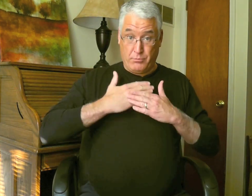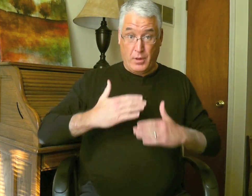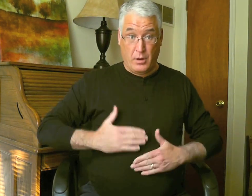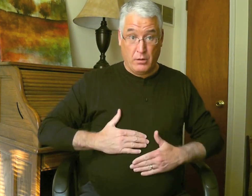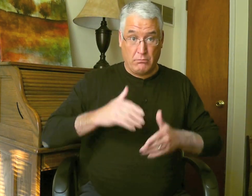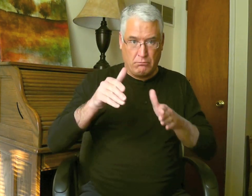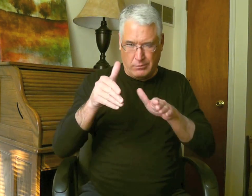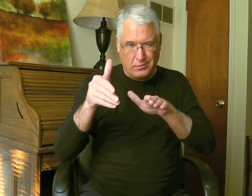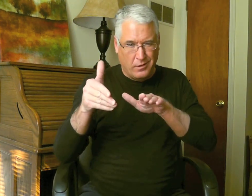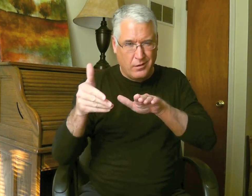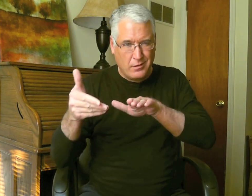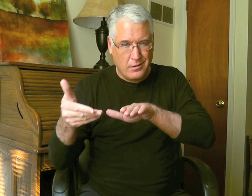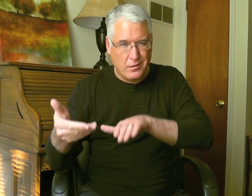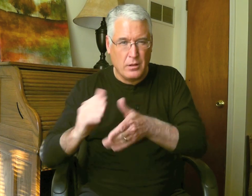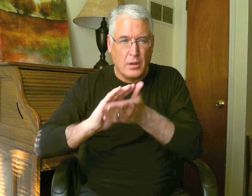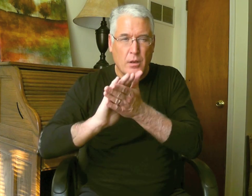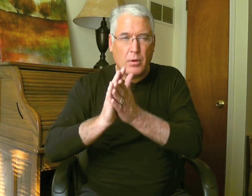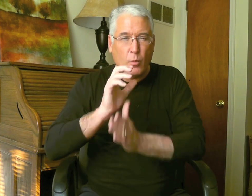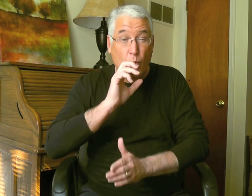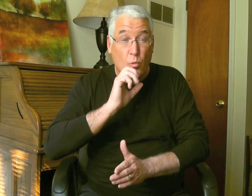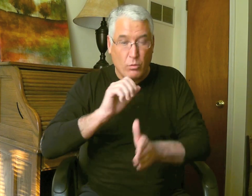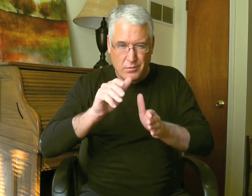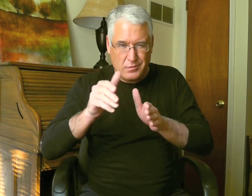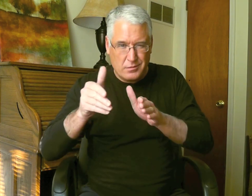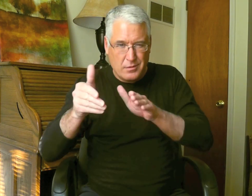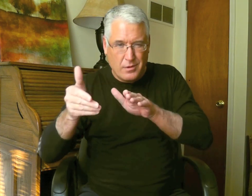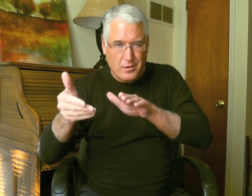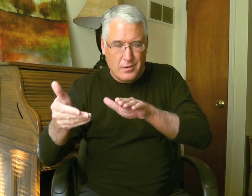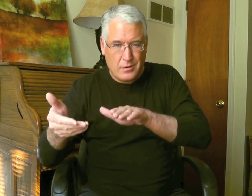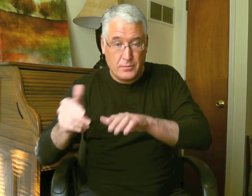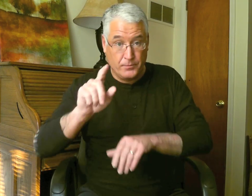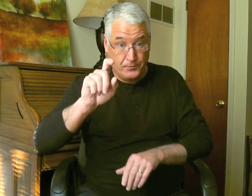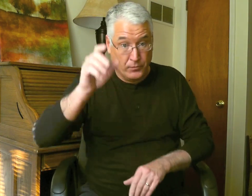Our bodies are dying. They are all getting old and dying.